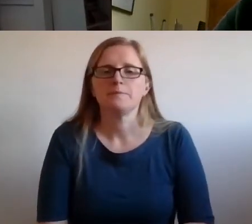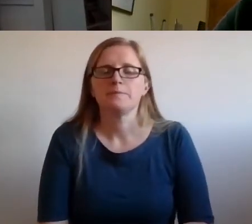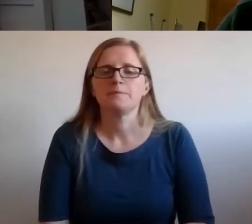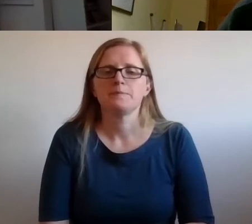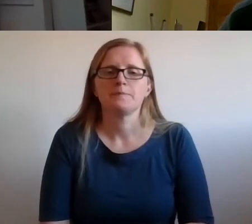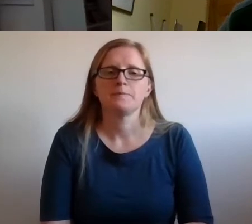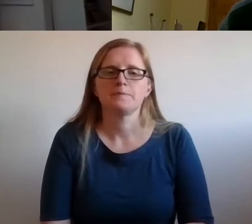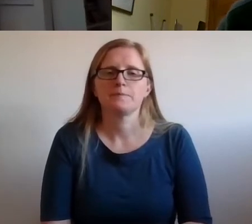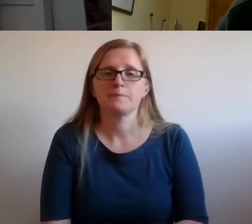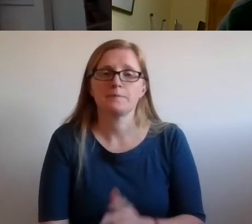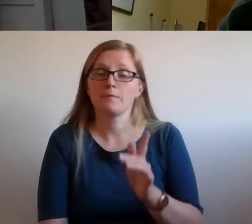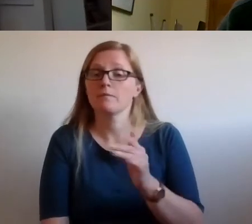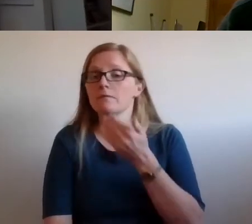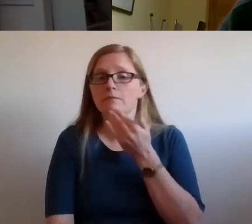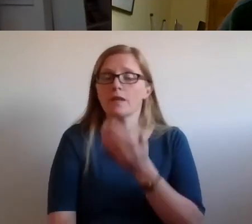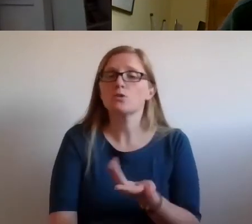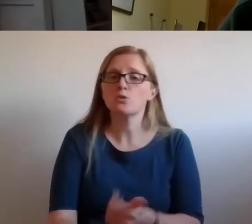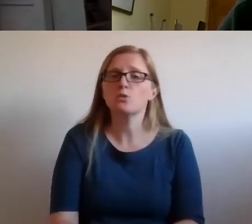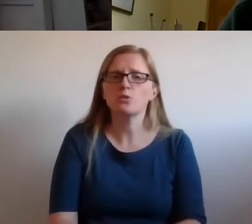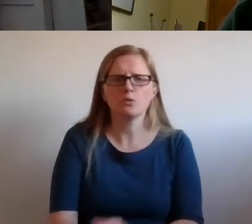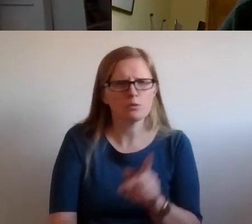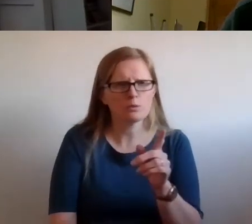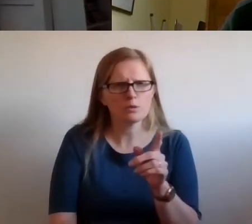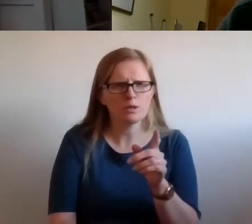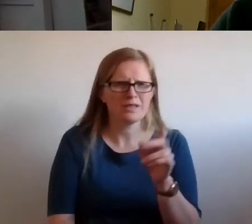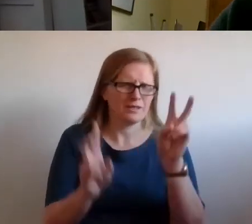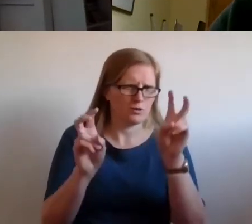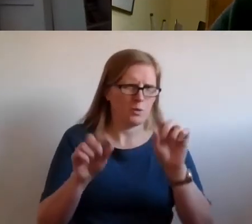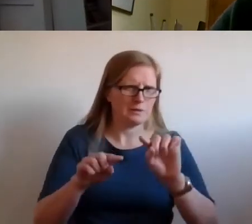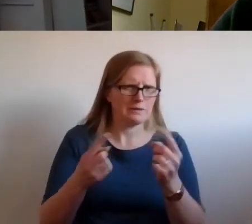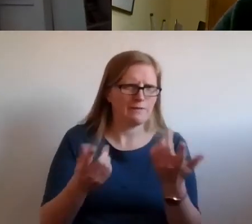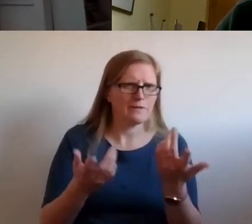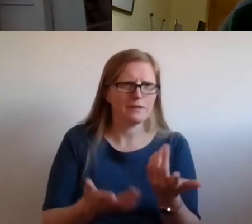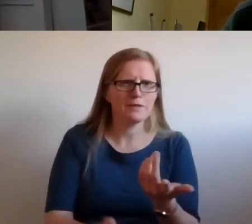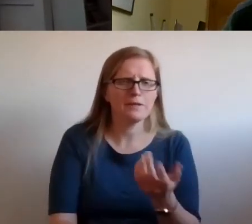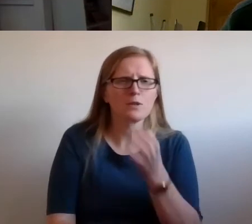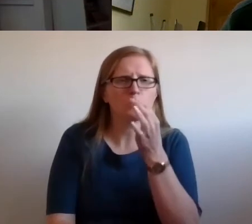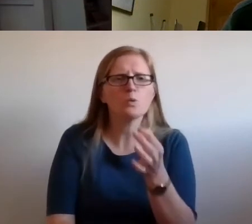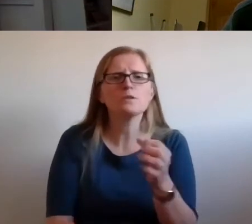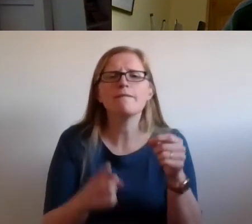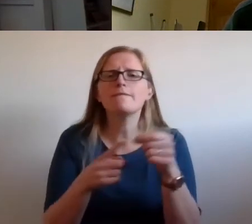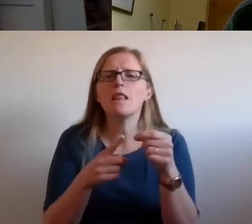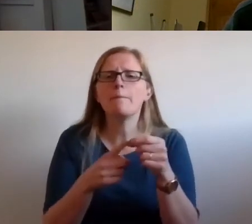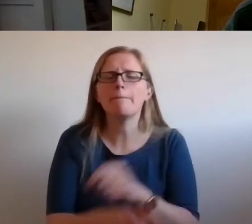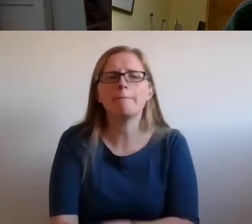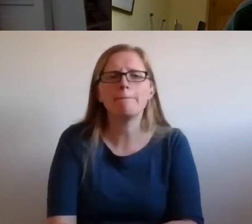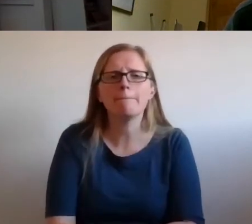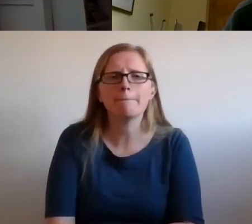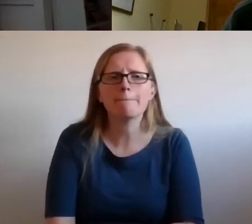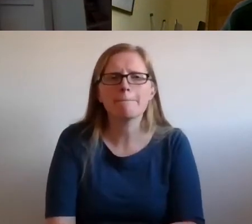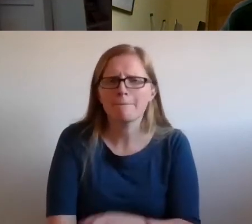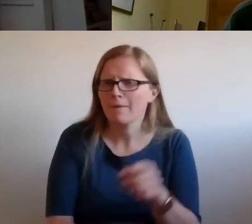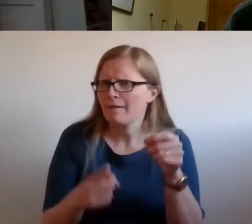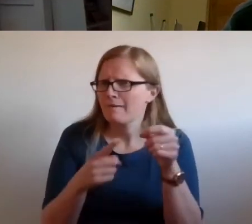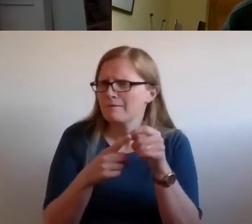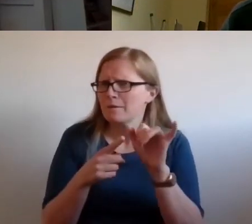Great, thank you. Slightly different topic now. We've got a question from Philip, who I think maybe works for the